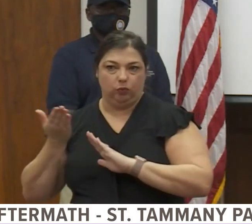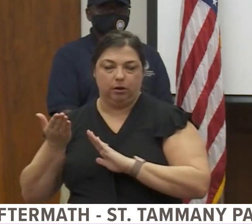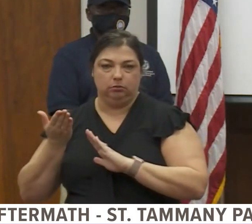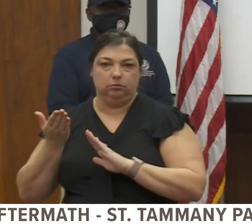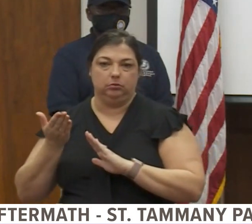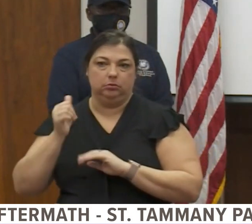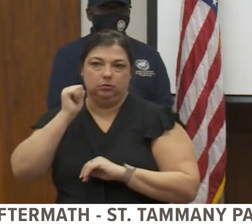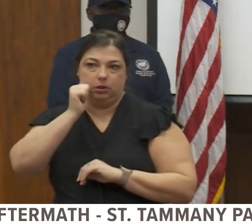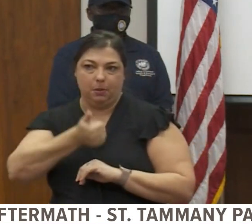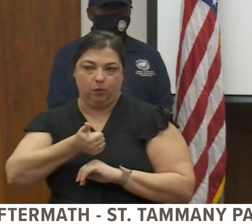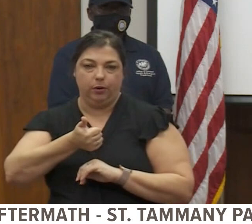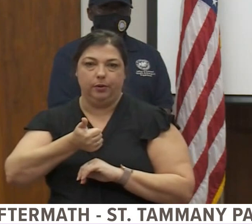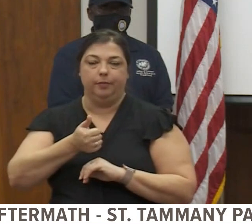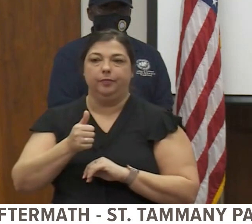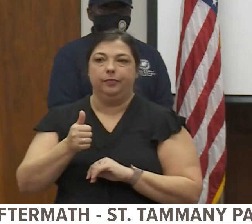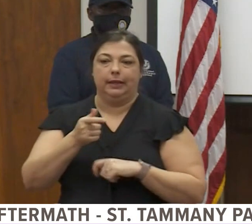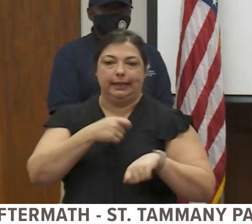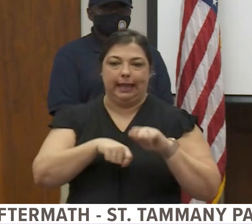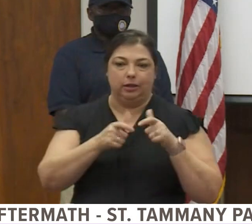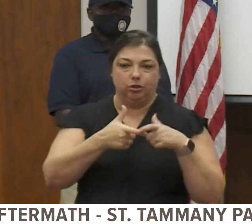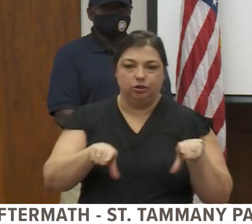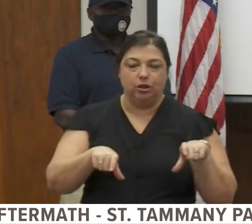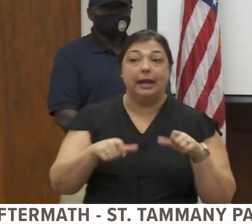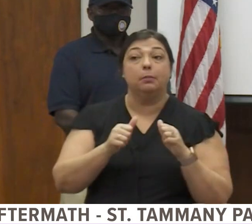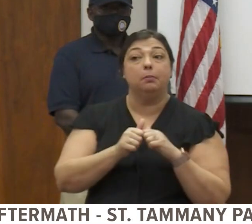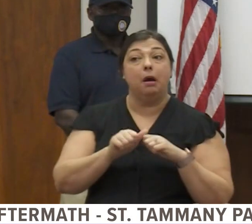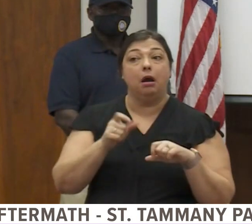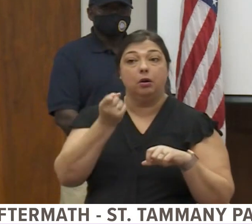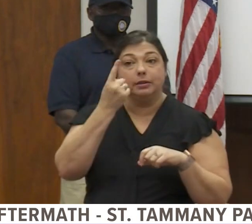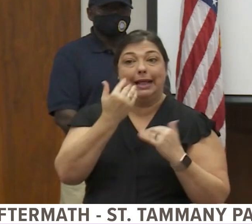for business tomorrow cashing checks with limits.